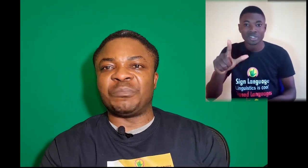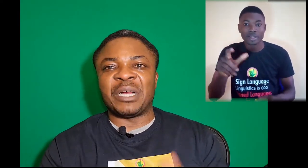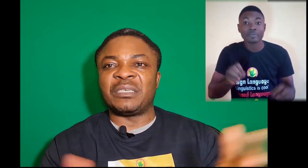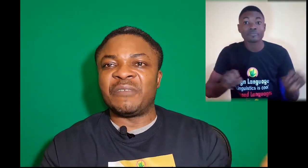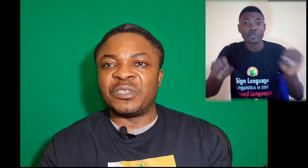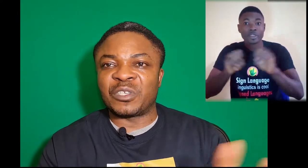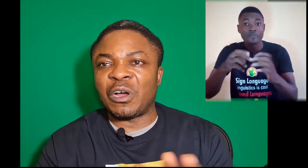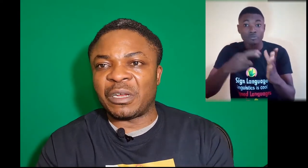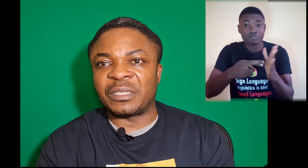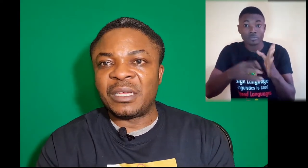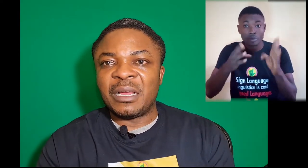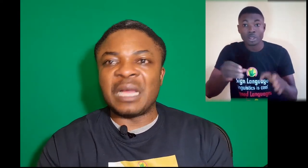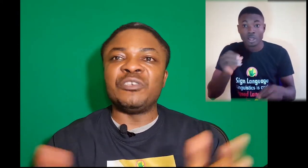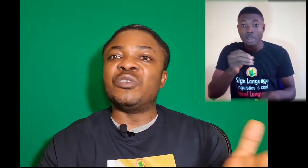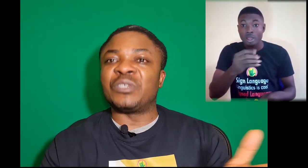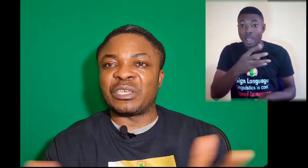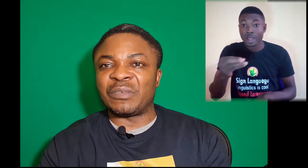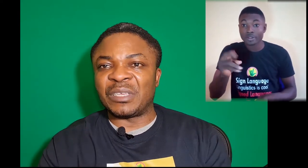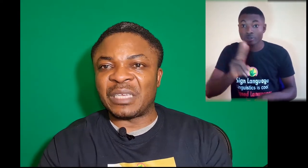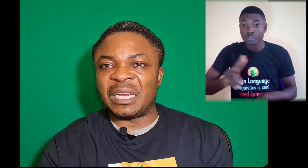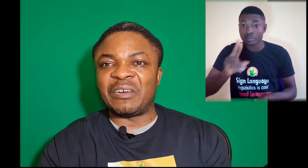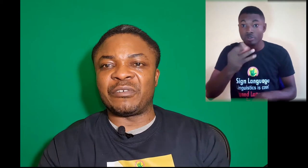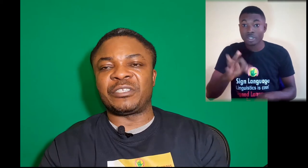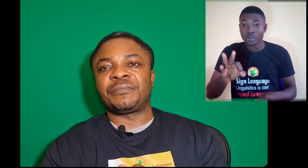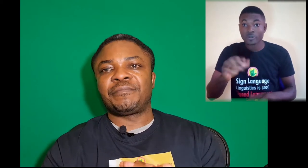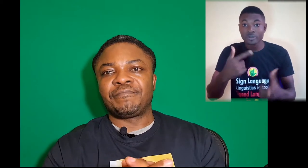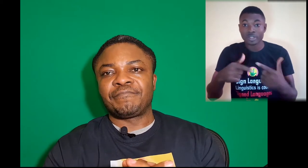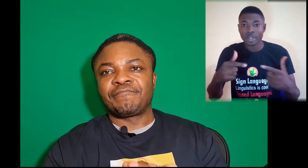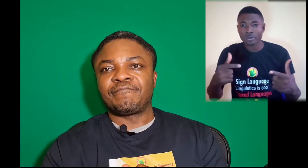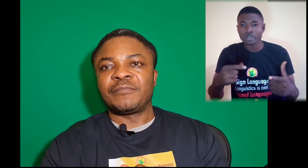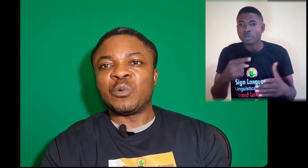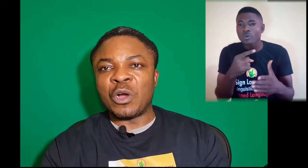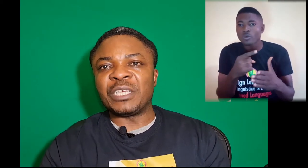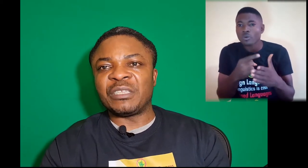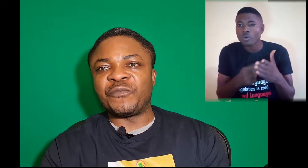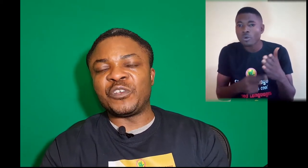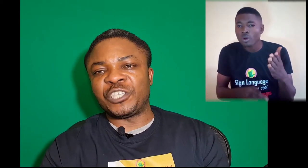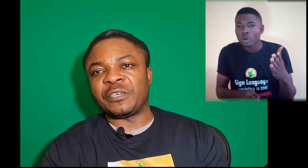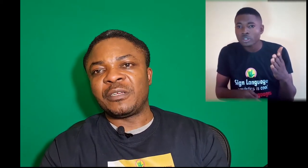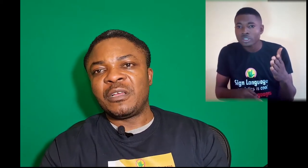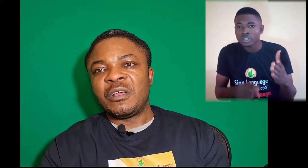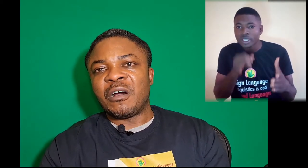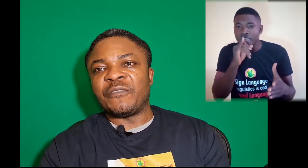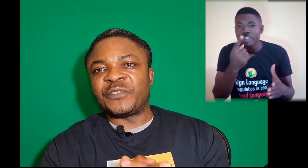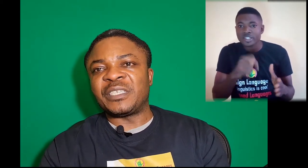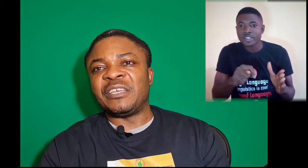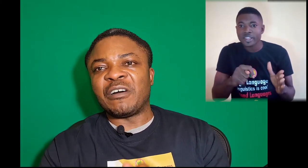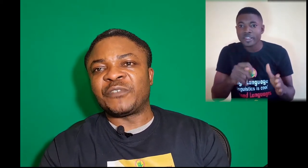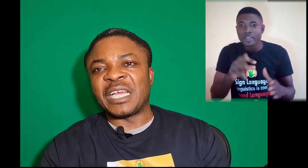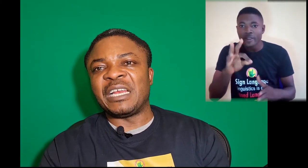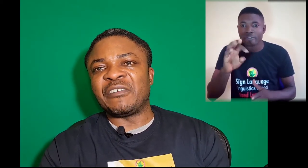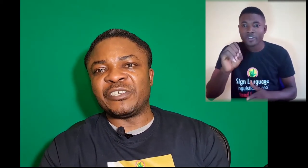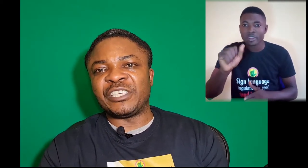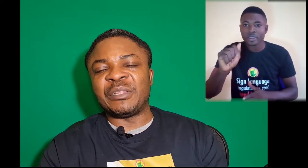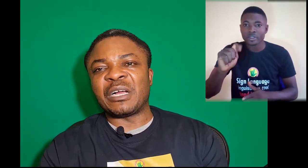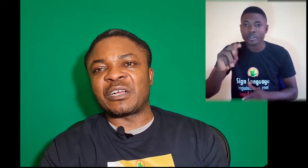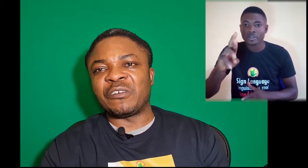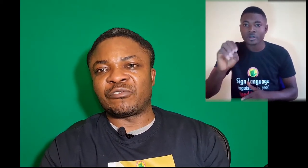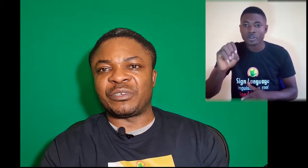by even scholars and users of the sign language. What is the future of, of sign language in that country?